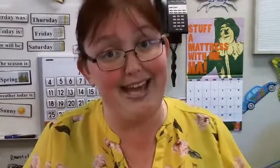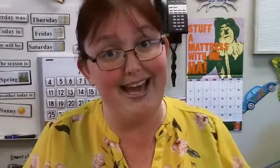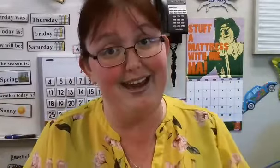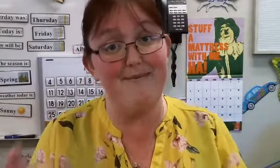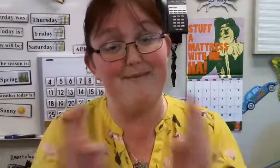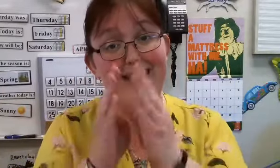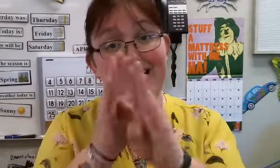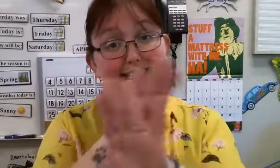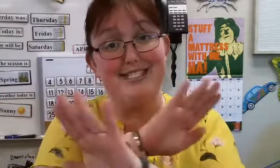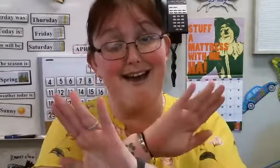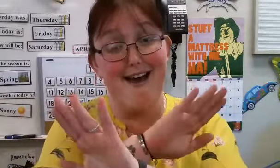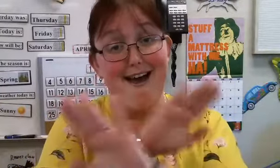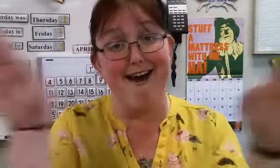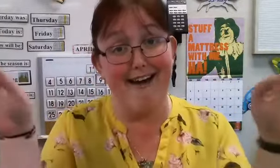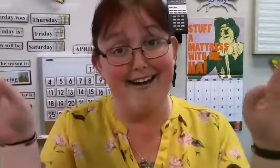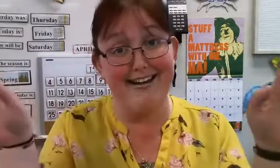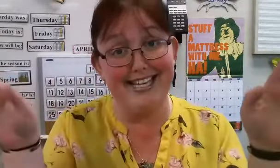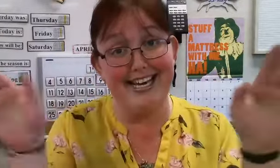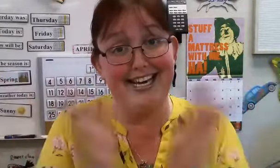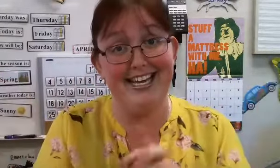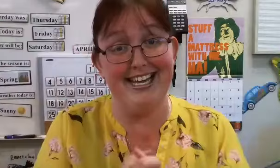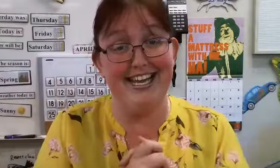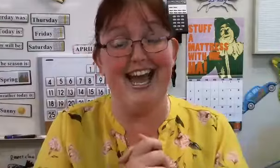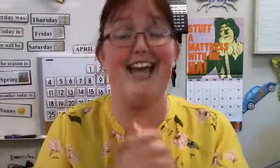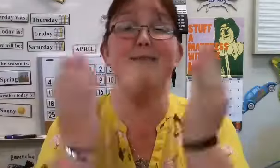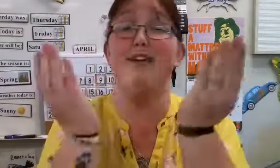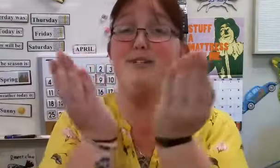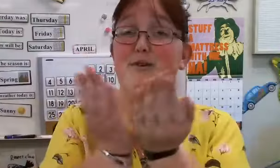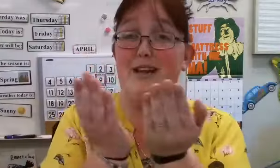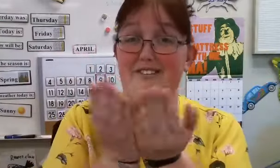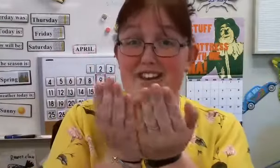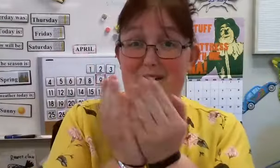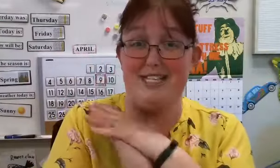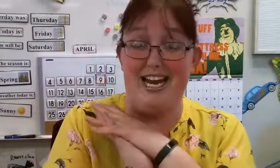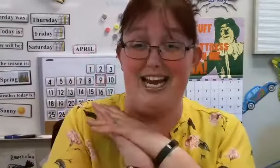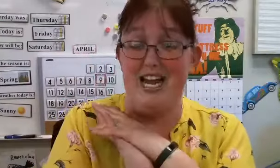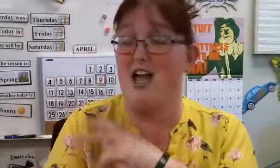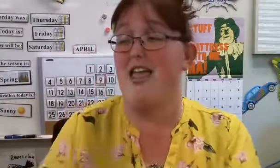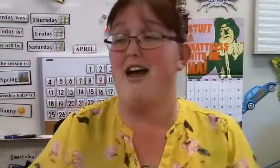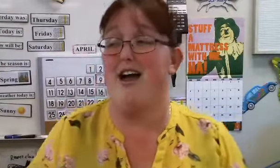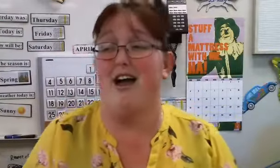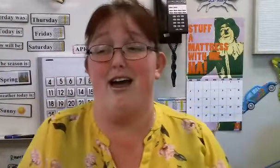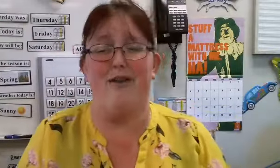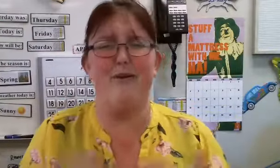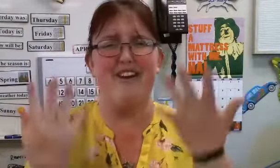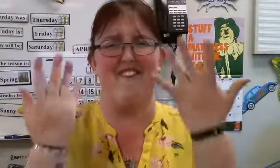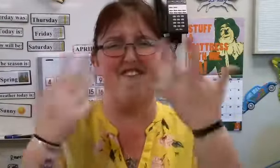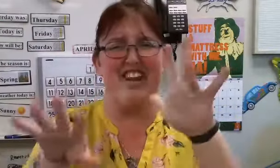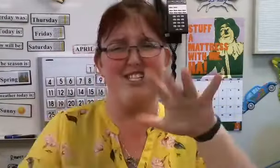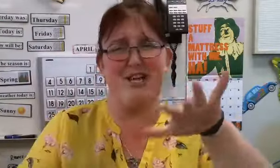that meeting is all done. I am going to do a reading video today. Uh, I think we're going to finish